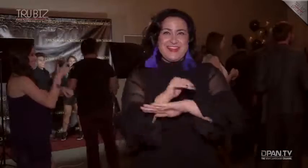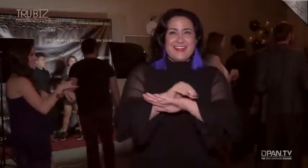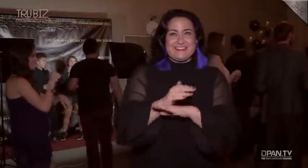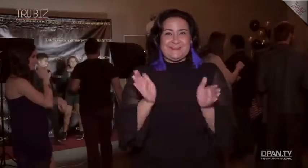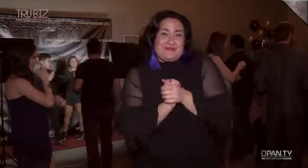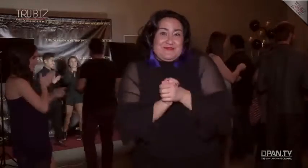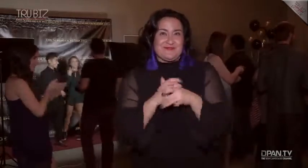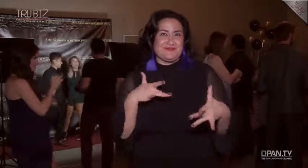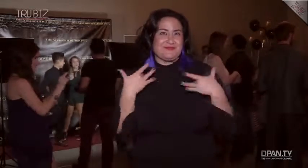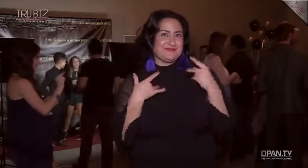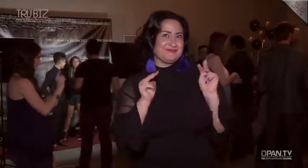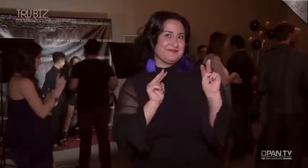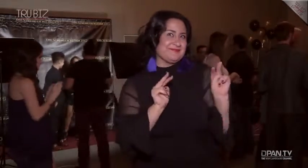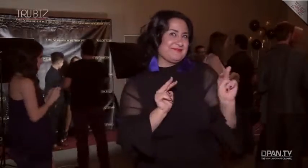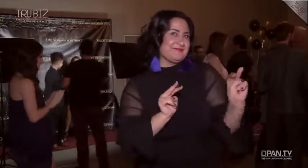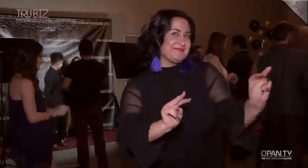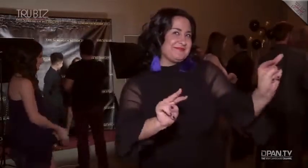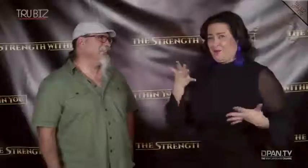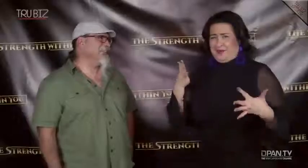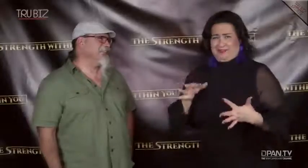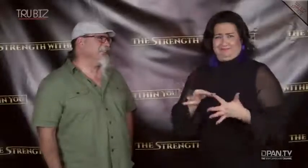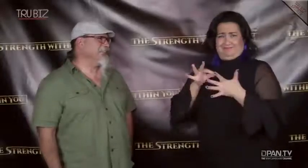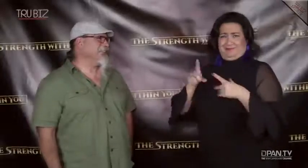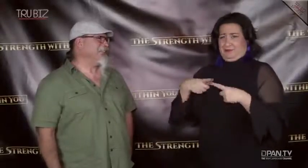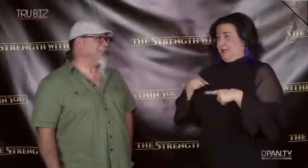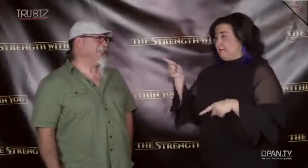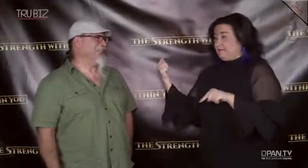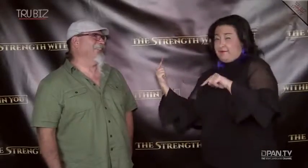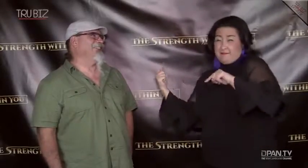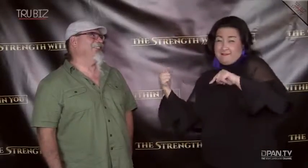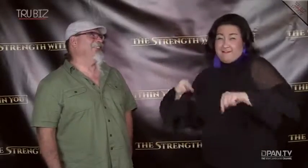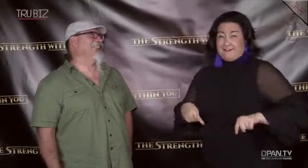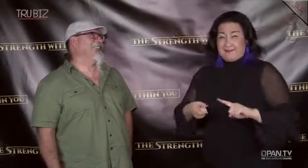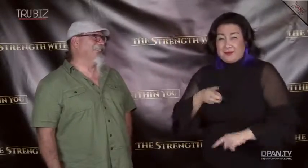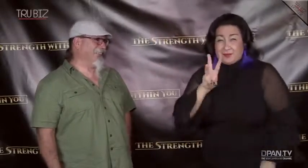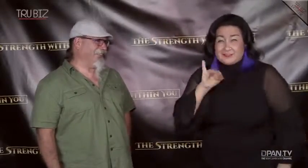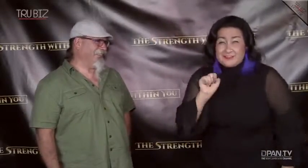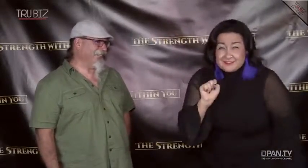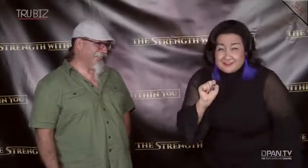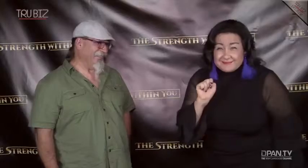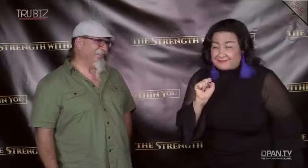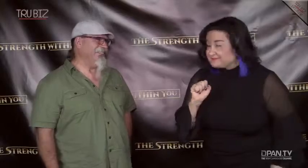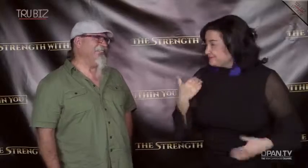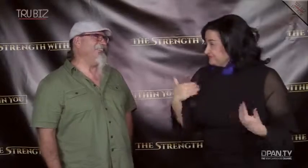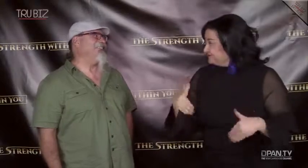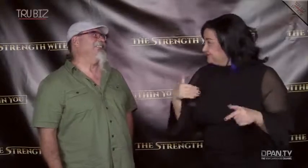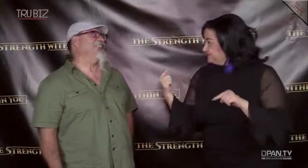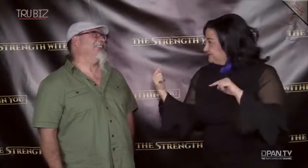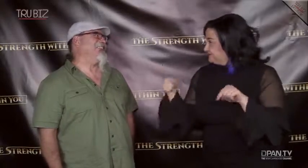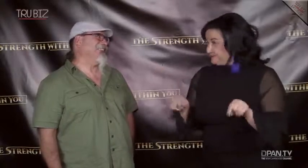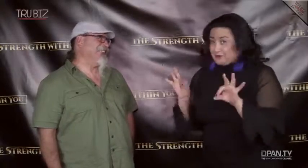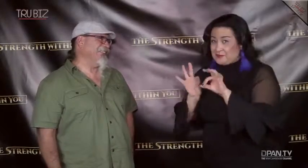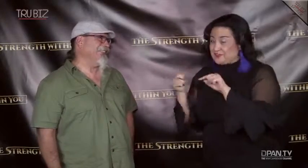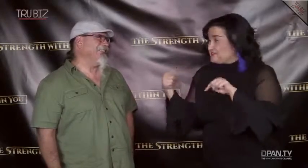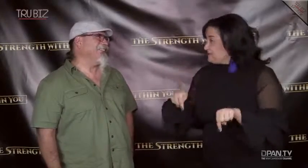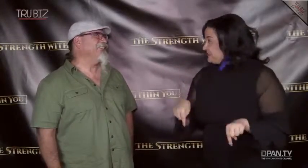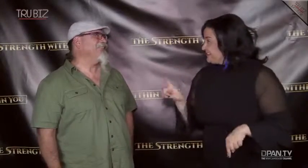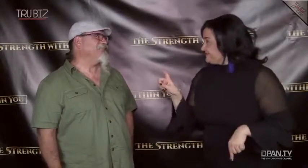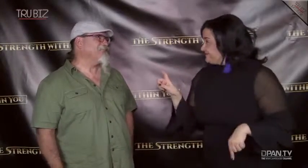tonight. Looking forward to it! This is so special. He has come here all the way from Wisconsin. Wow, was it worth the trip?